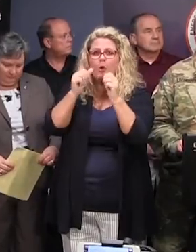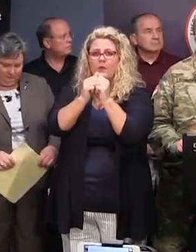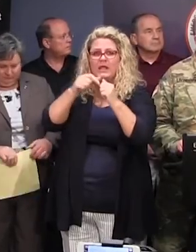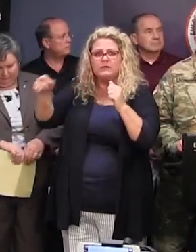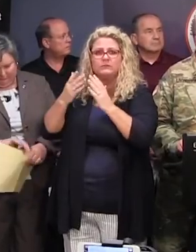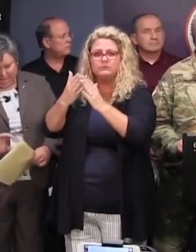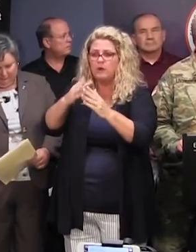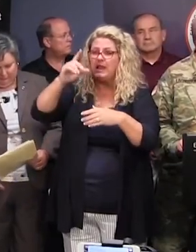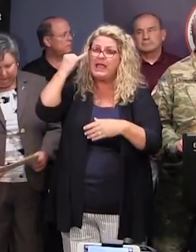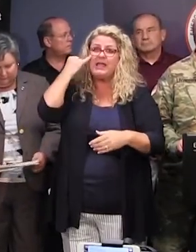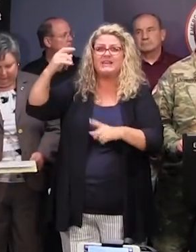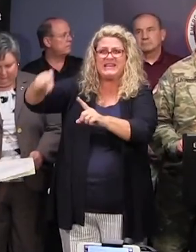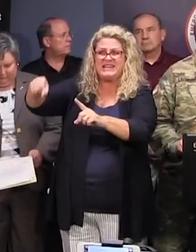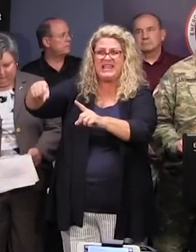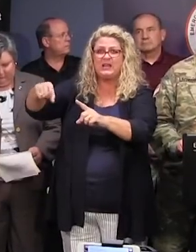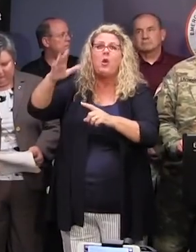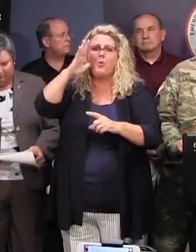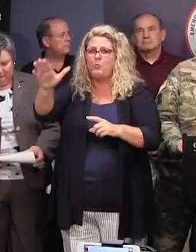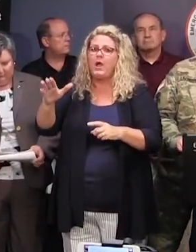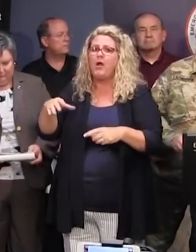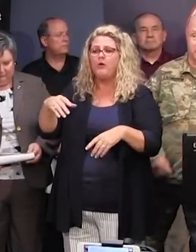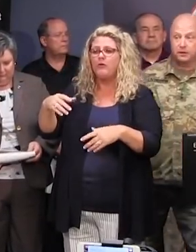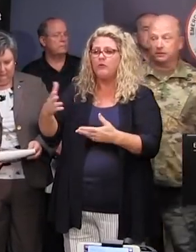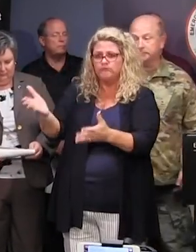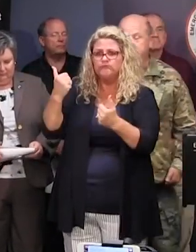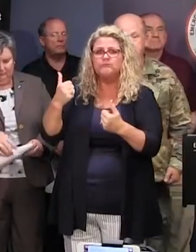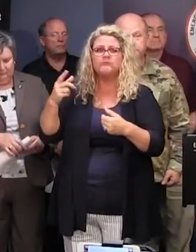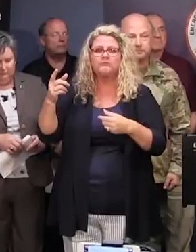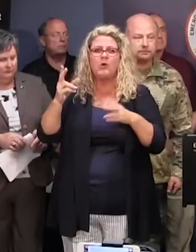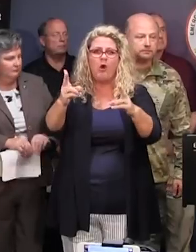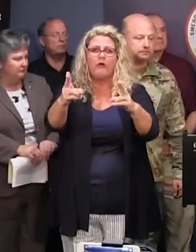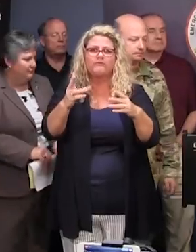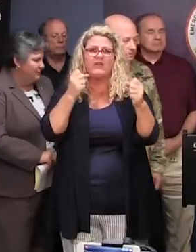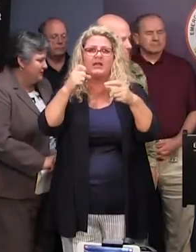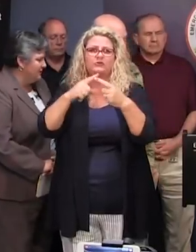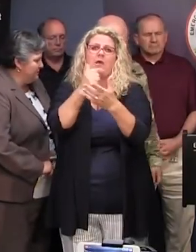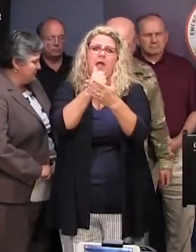they will be properly used and effectively used. Thank you, Governor. Secretary Hall.